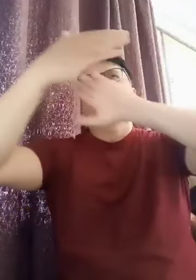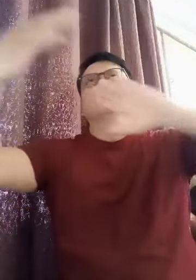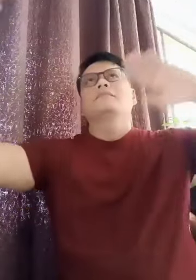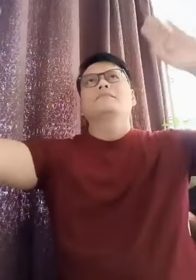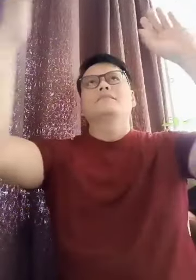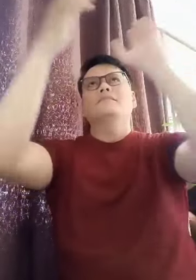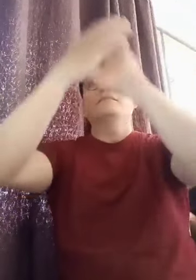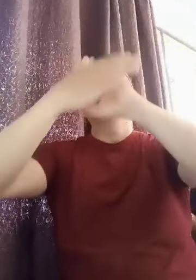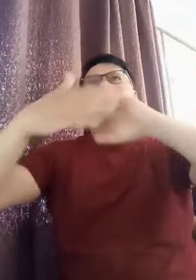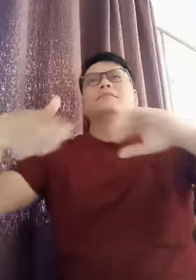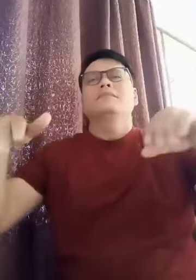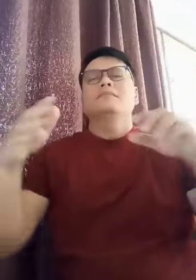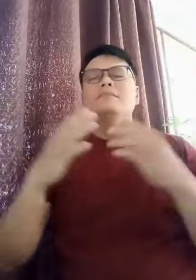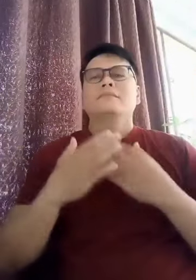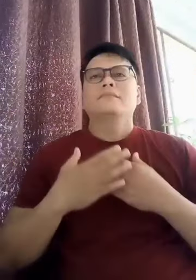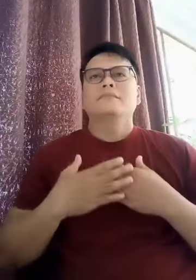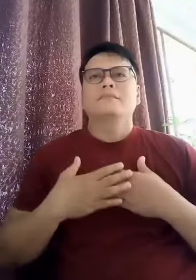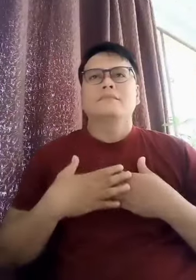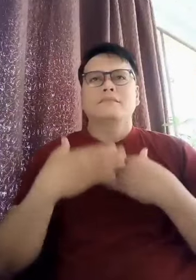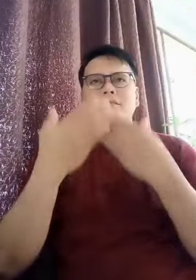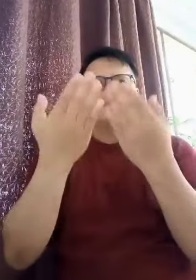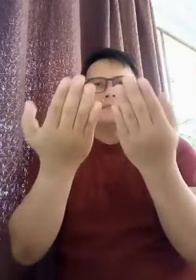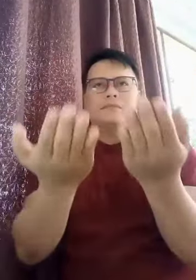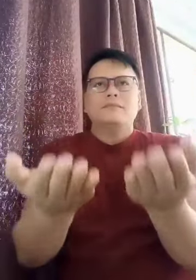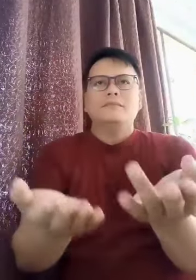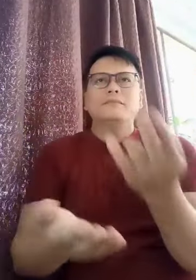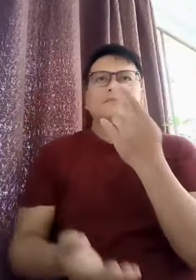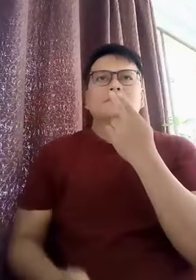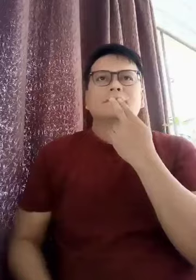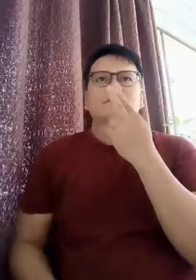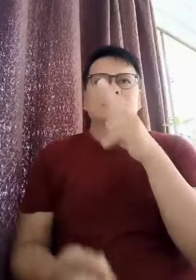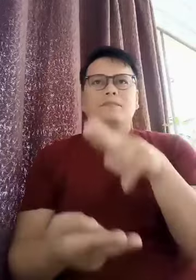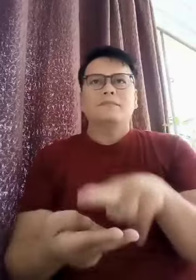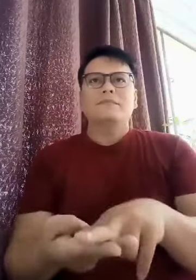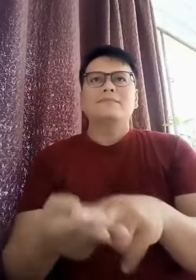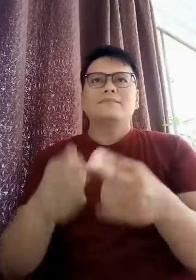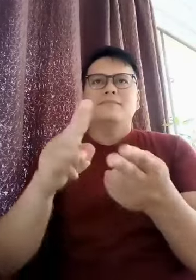sky, I can be your good friend.